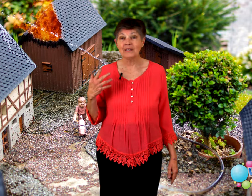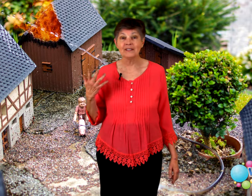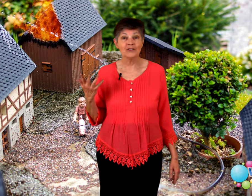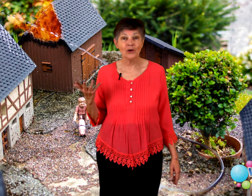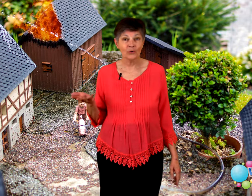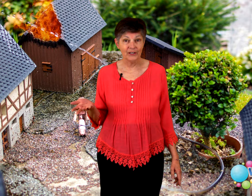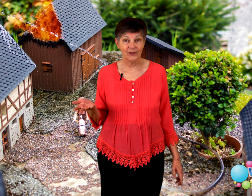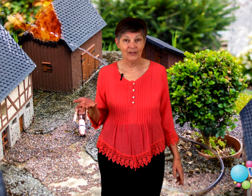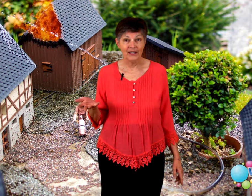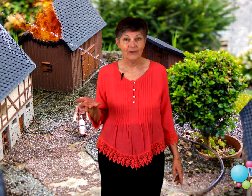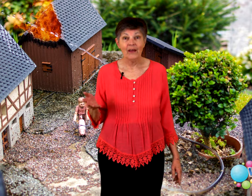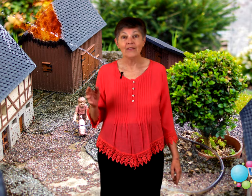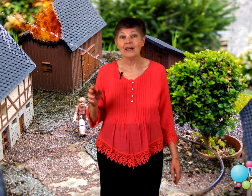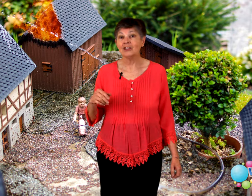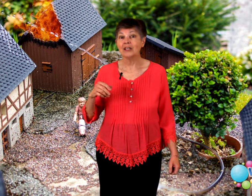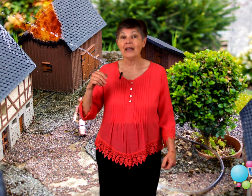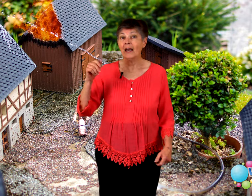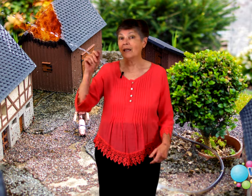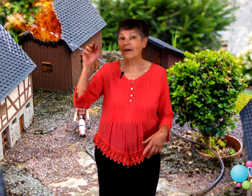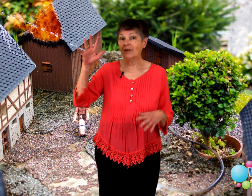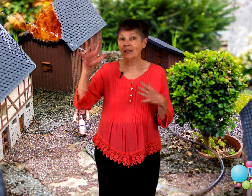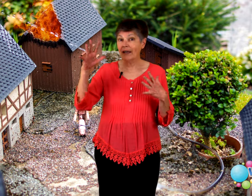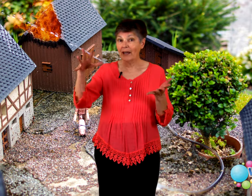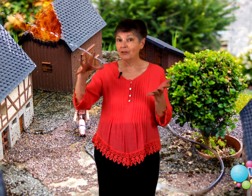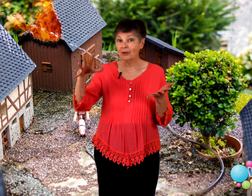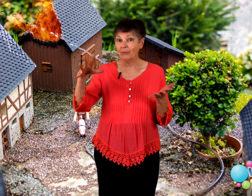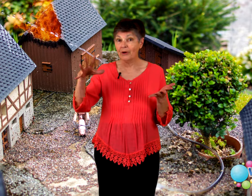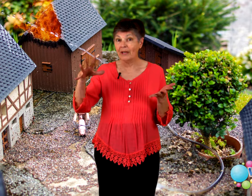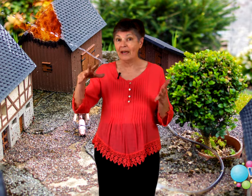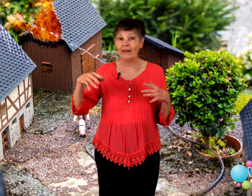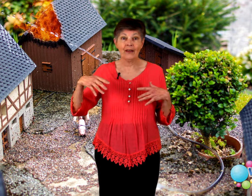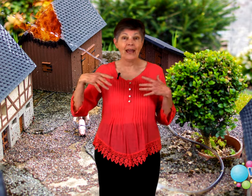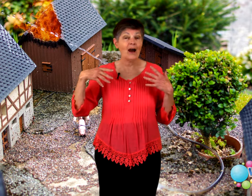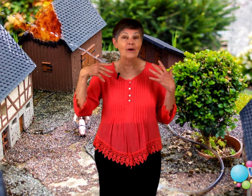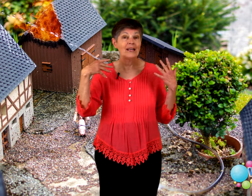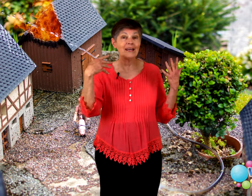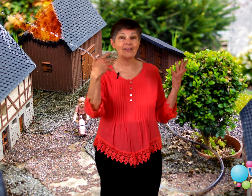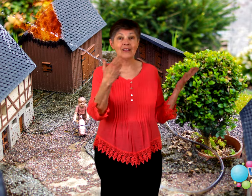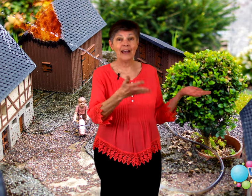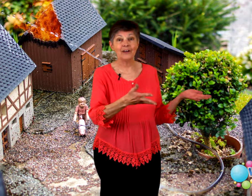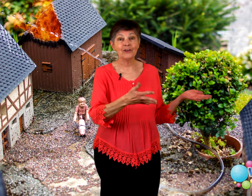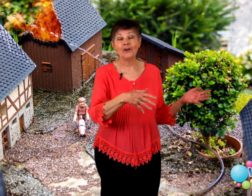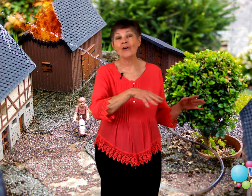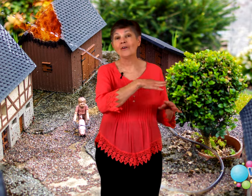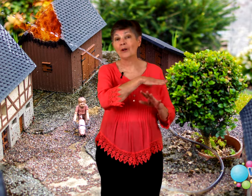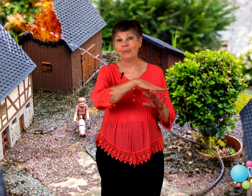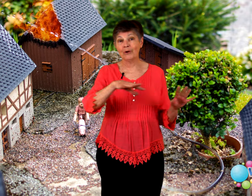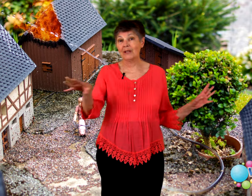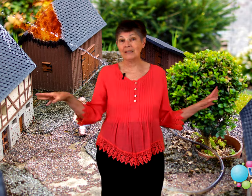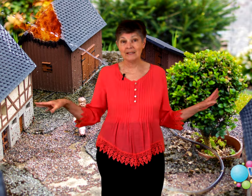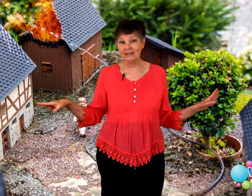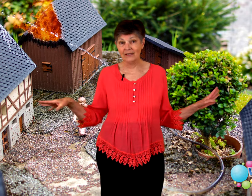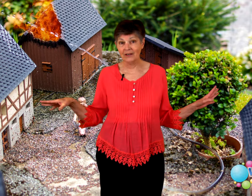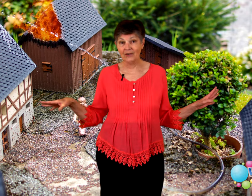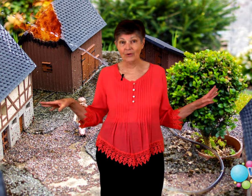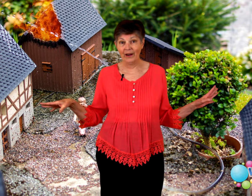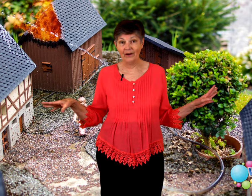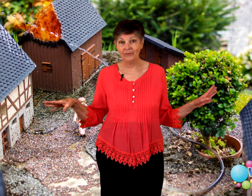Mrs. O'Leary that she had left a lantern burning and the cow had kicked the lantern over and it burned the city to the ground.